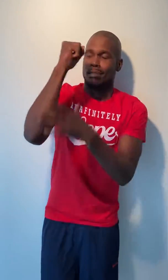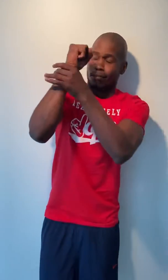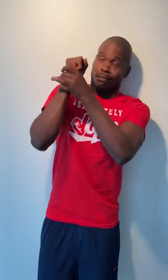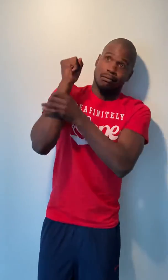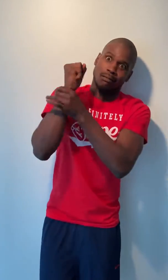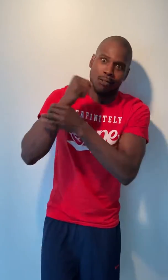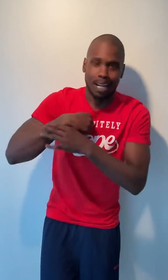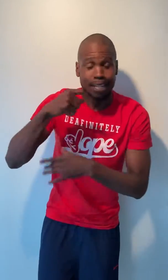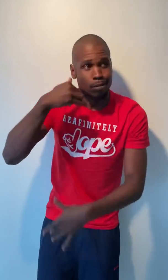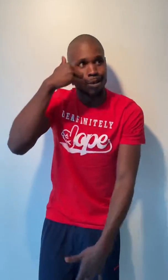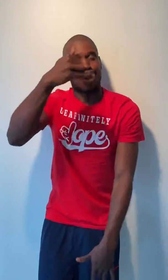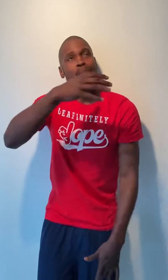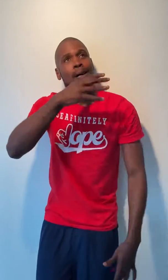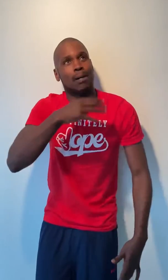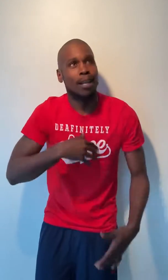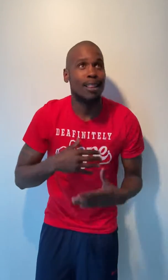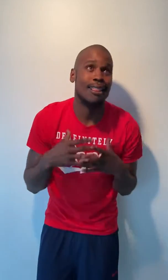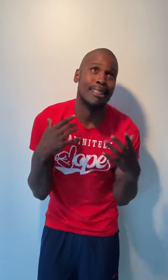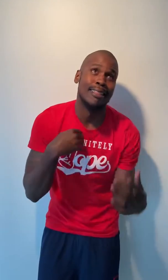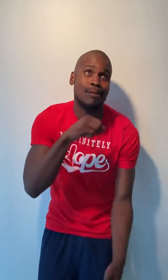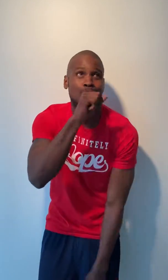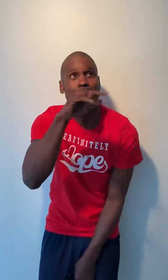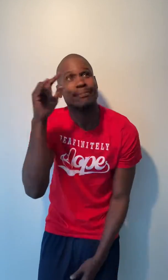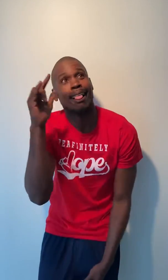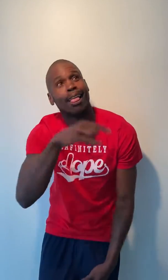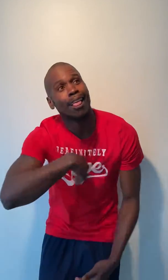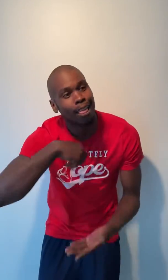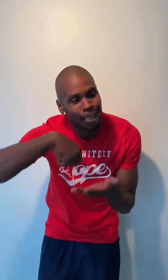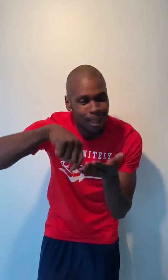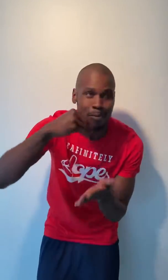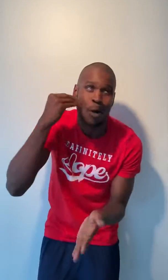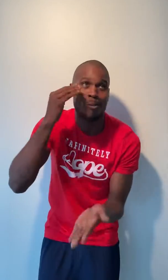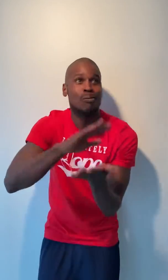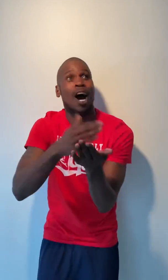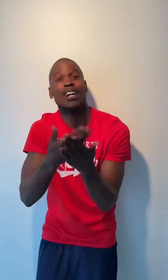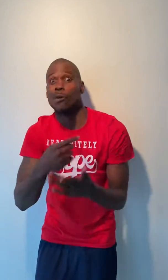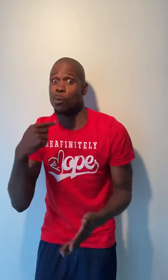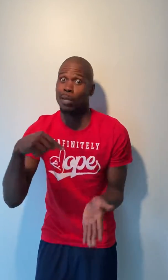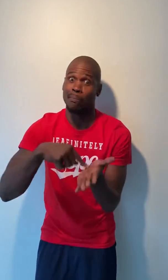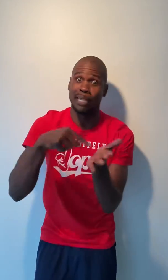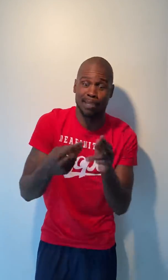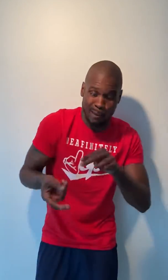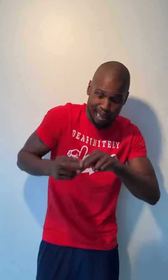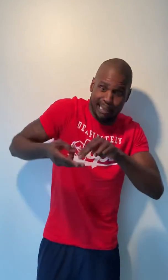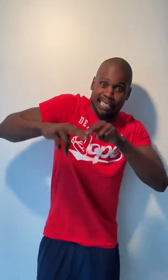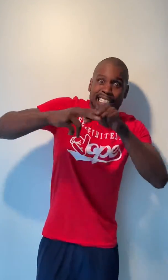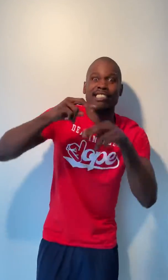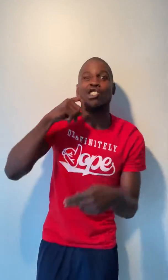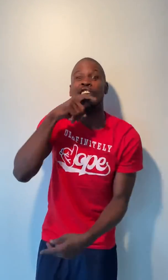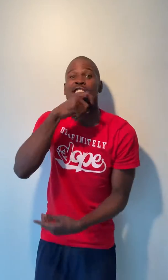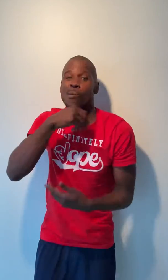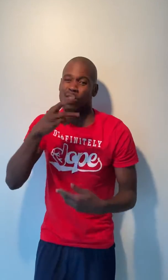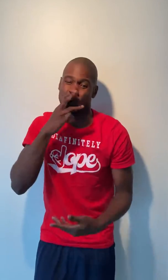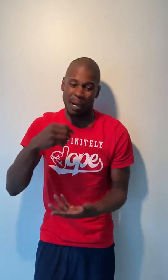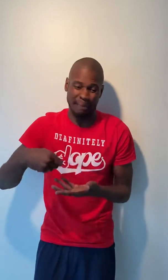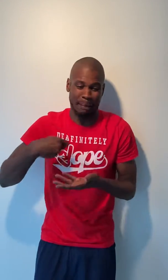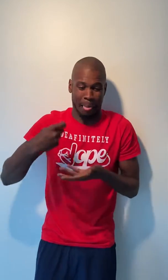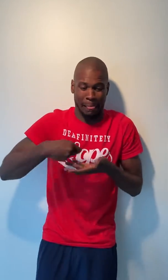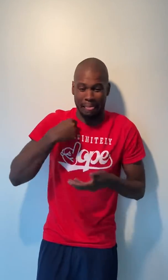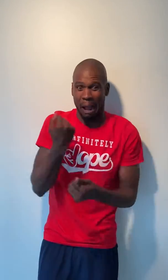cookin', so I had to call mama, tell her how much I love her for cookin' them homo products, when the bills were piled up, cereal with the water, and blood